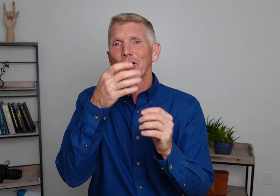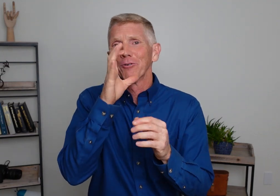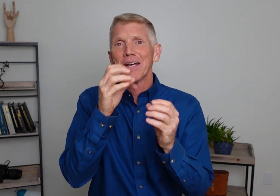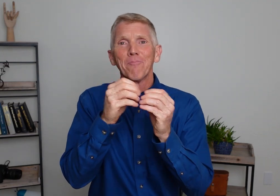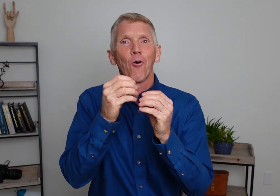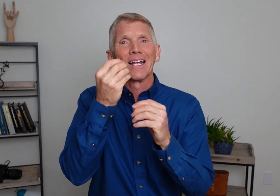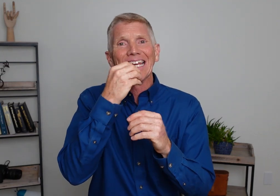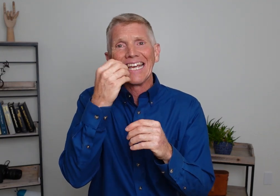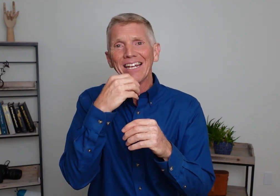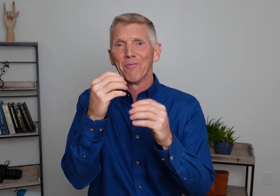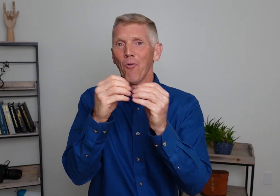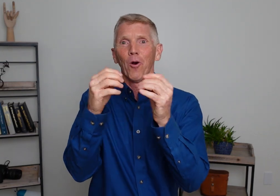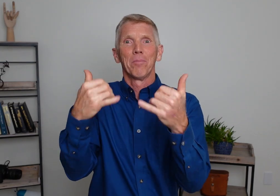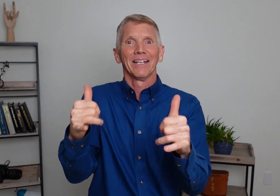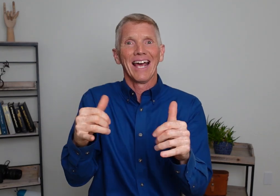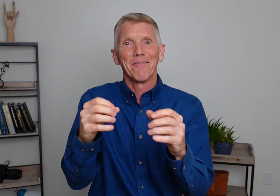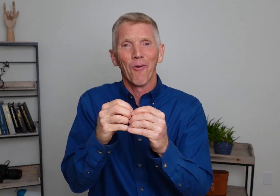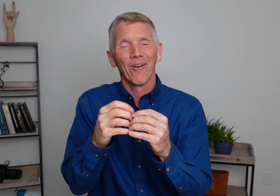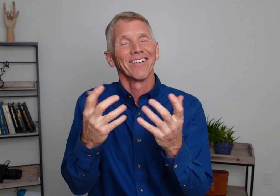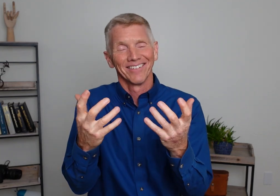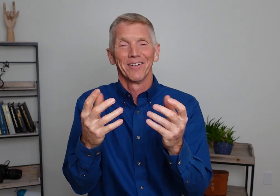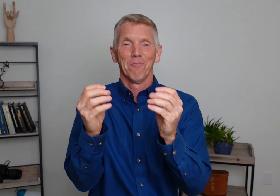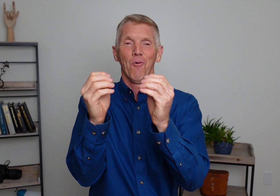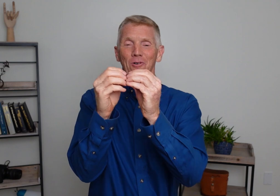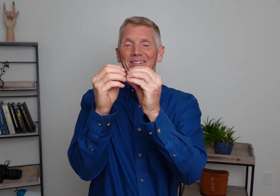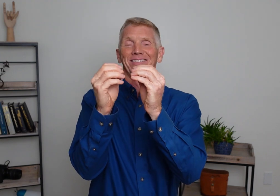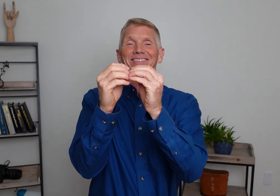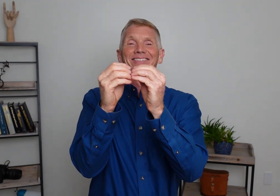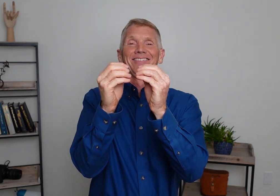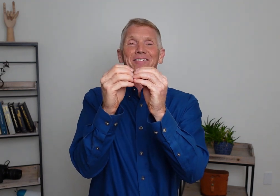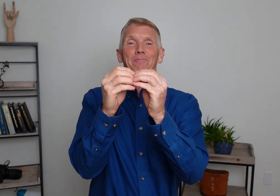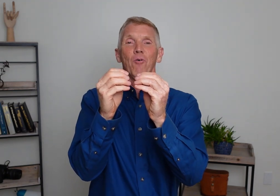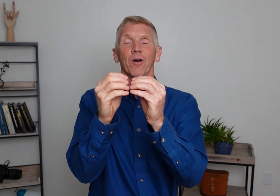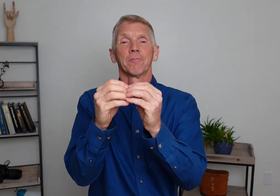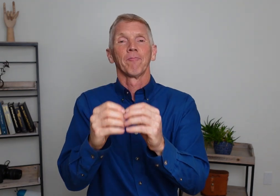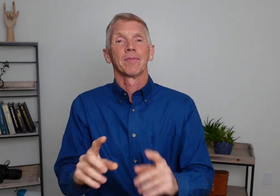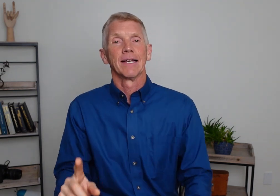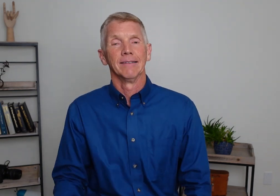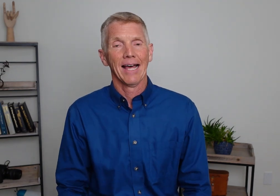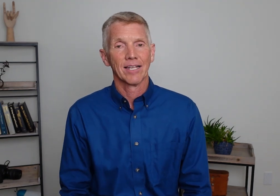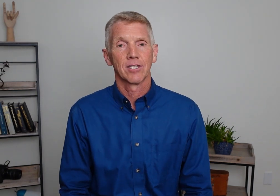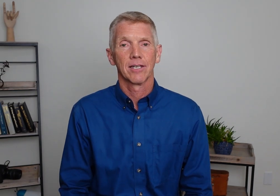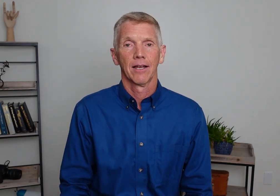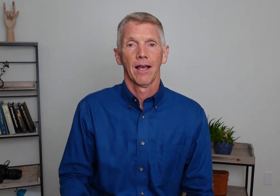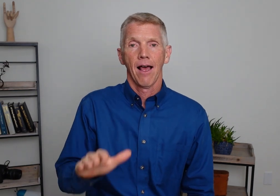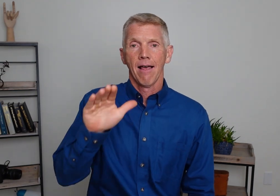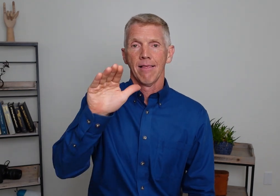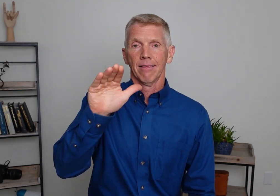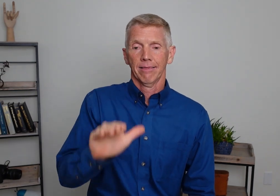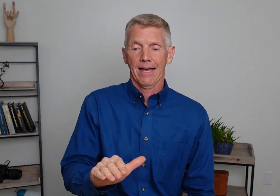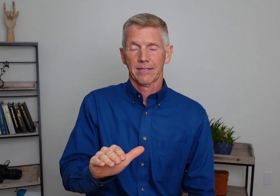to drink? More to eat? More play? More. More. More. Less. Less.